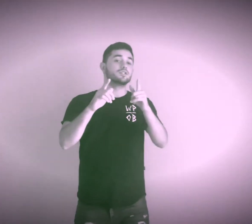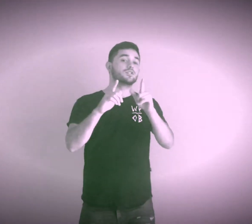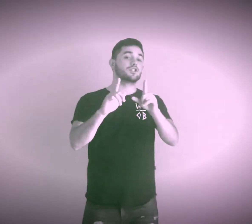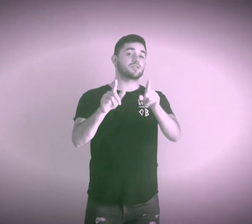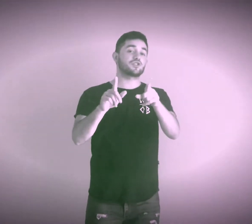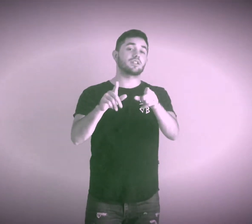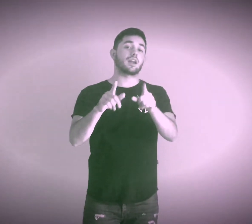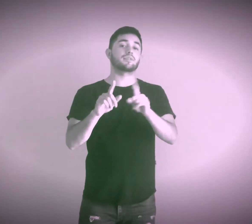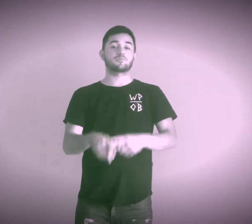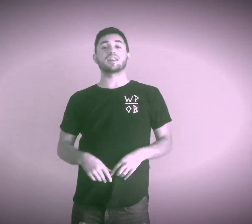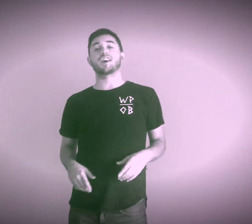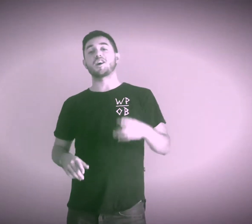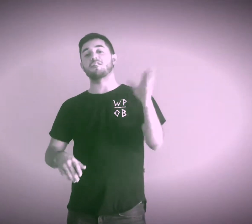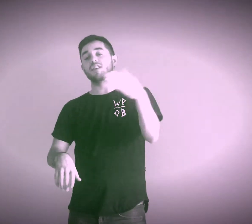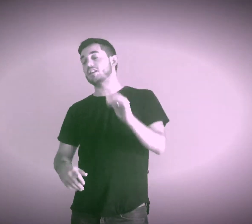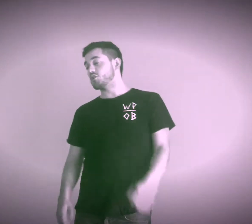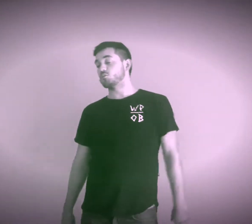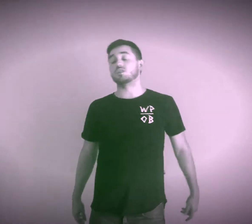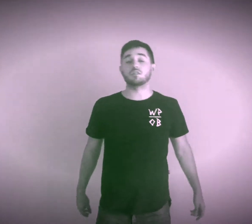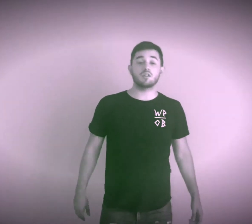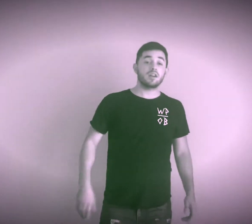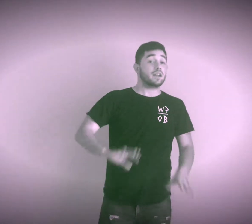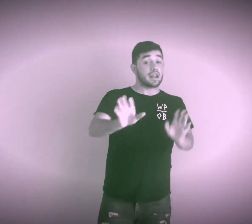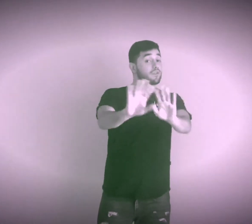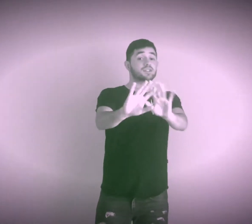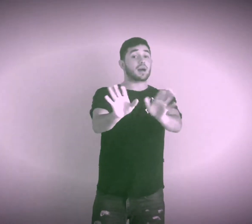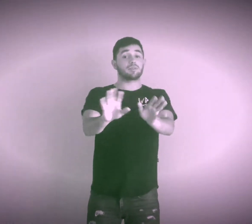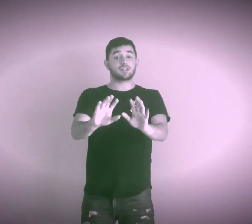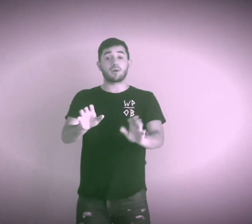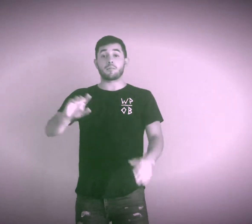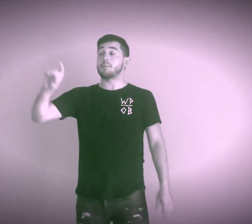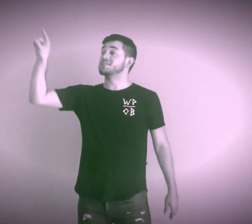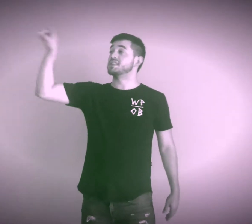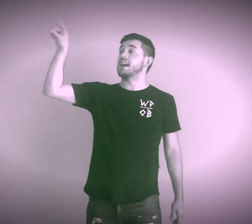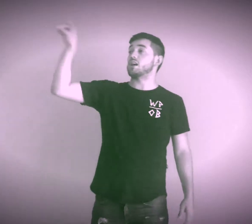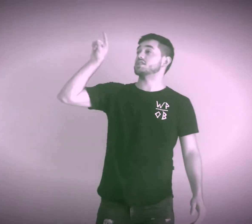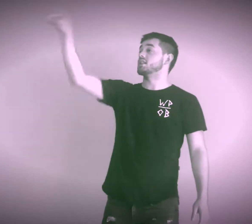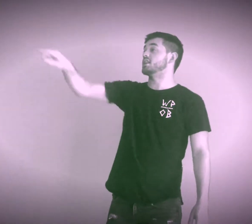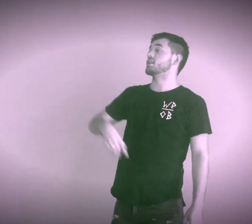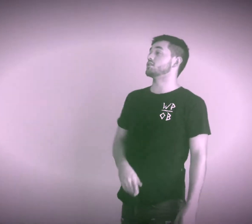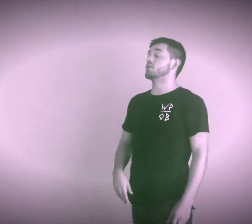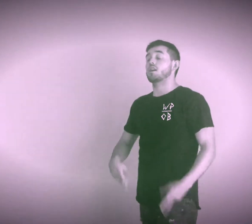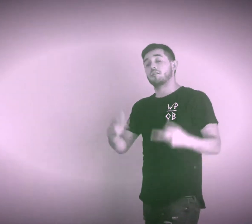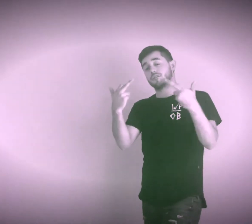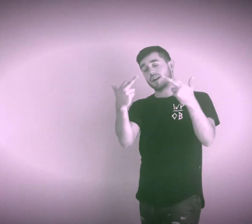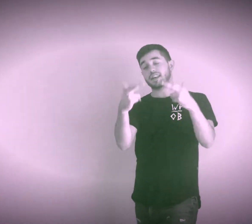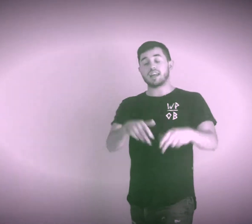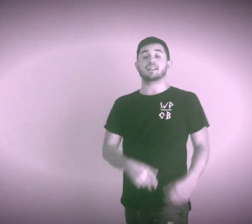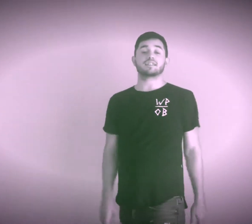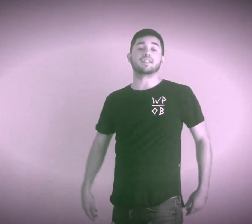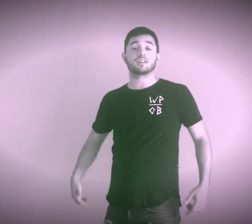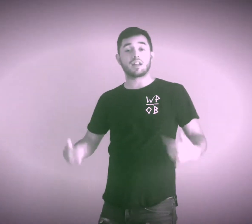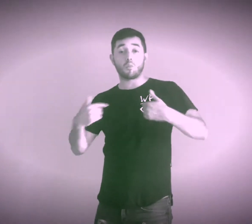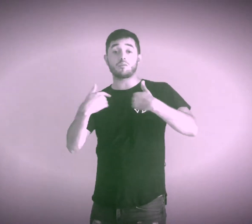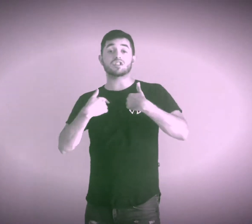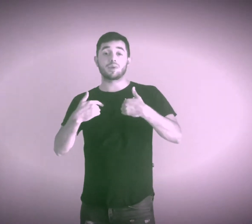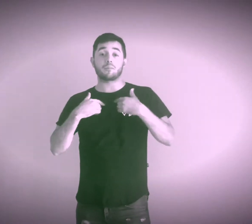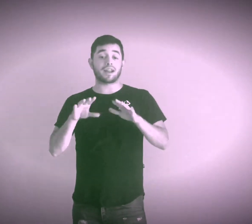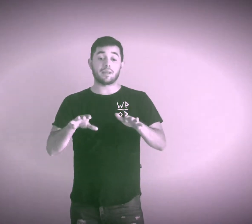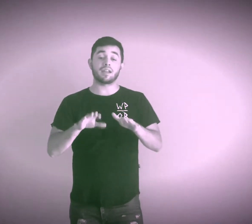Just some shit that I'ma speak on, Ben if you will Never stop until my mama's in the house on the hill Fuck getting a deal, I want respect, my name